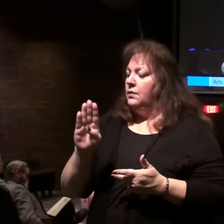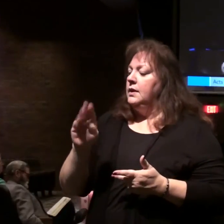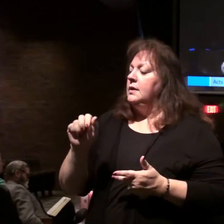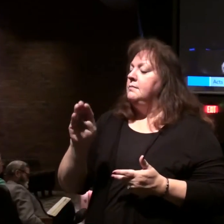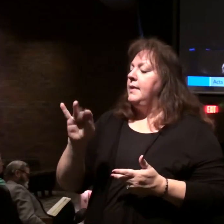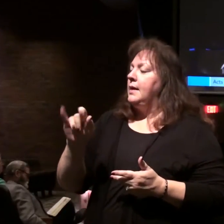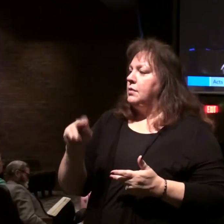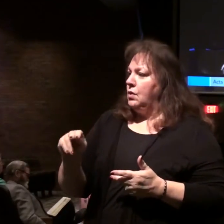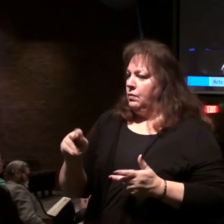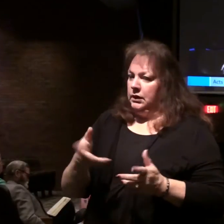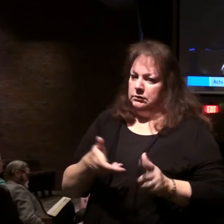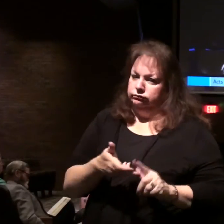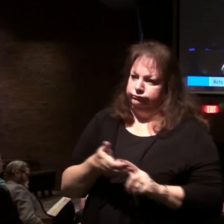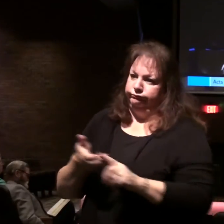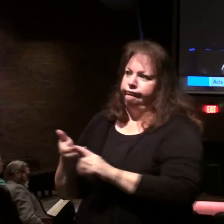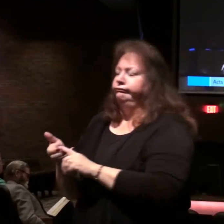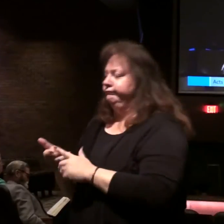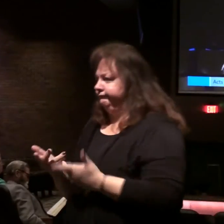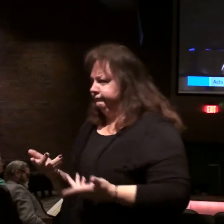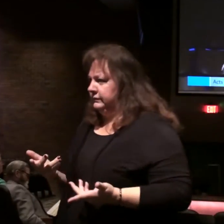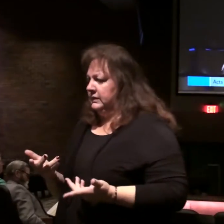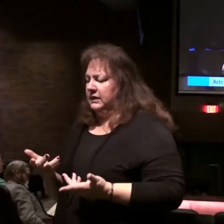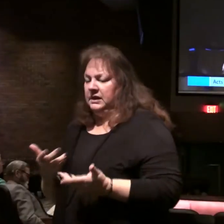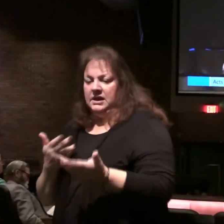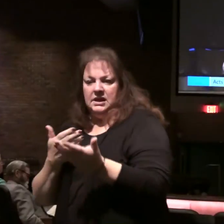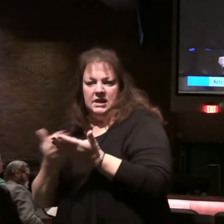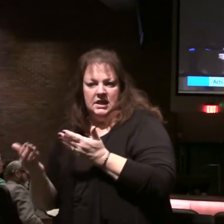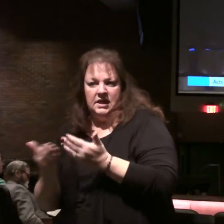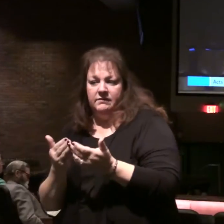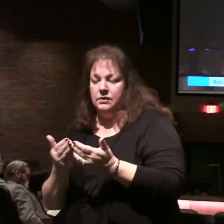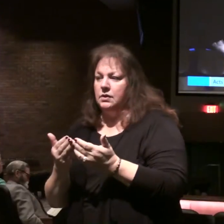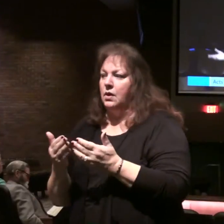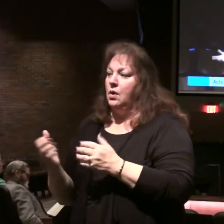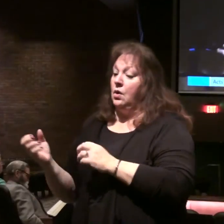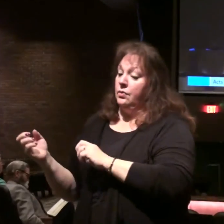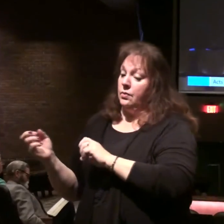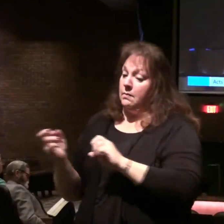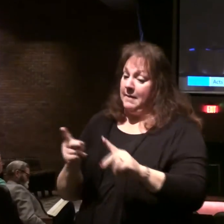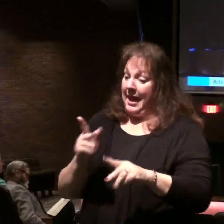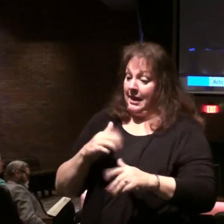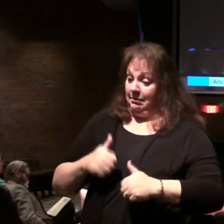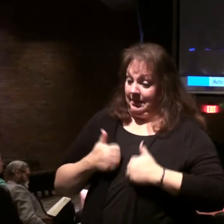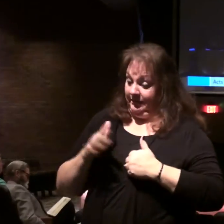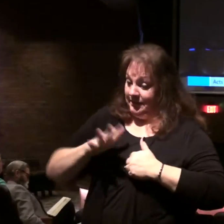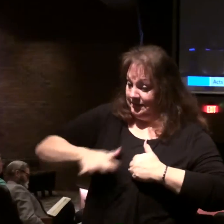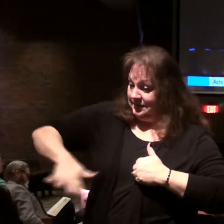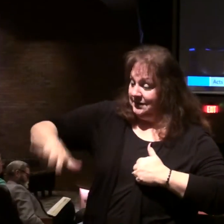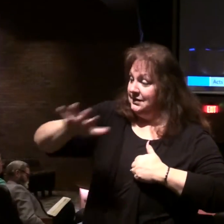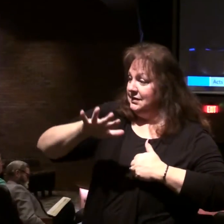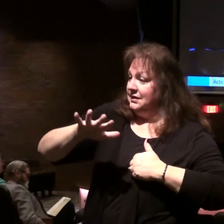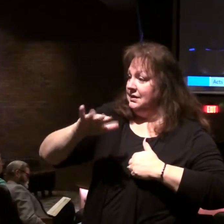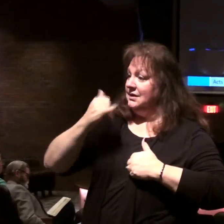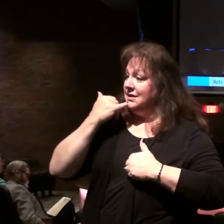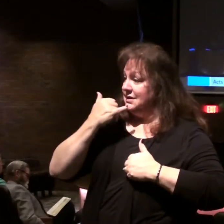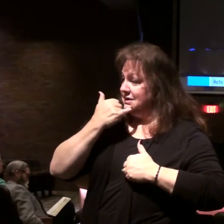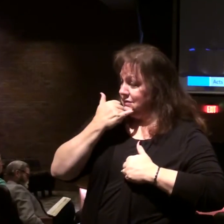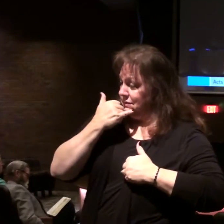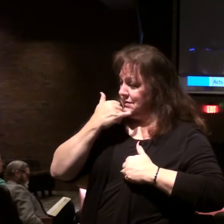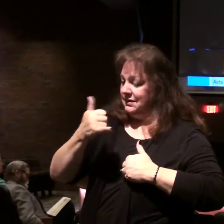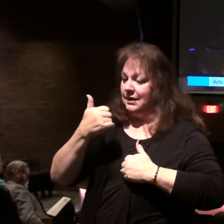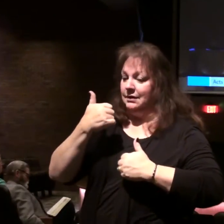captivity. Even though they've been restored to the land, they are a subject